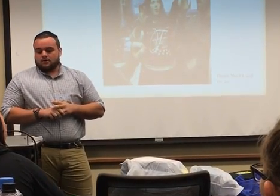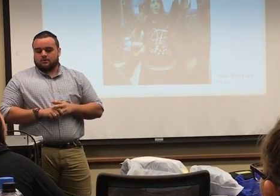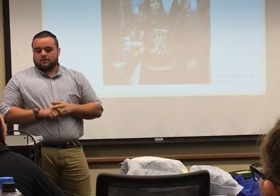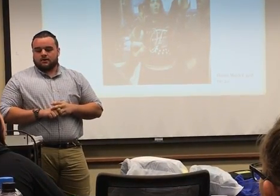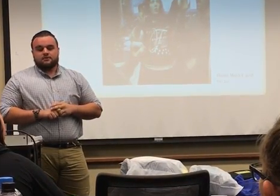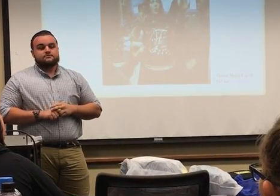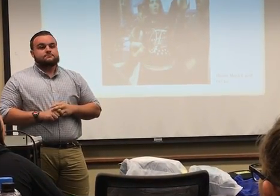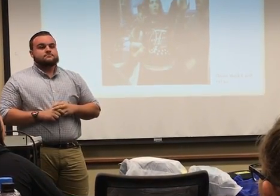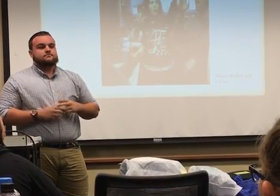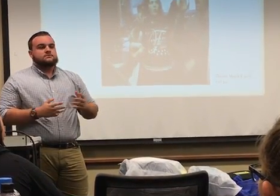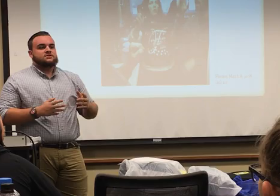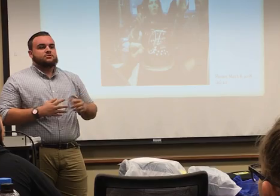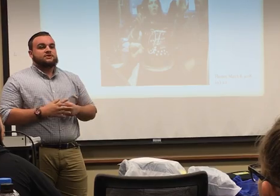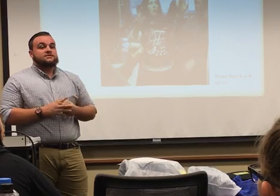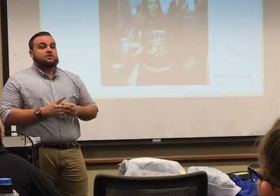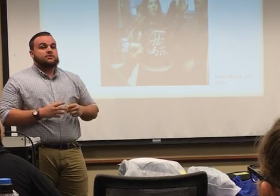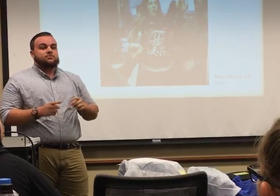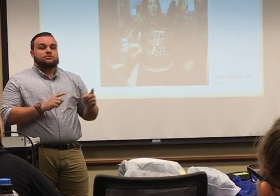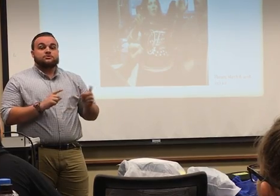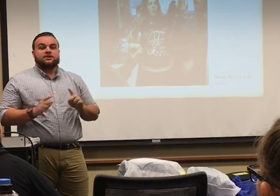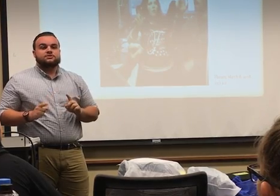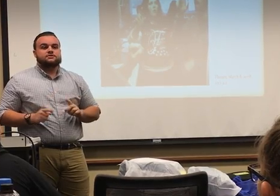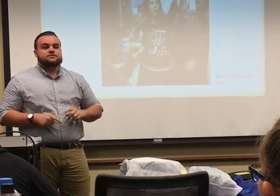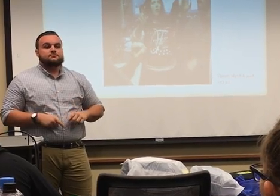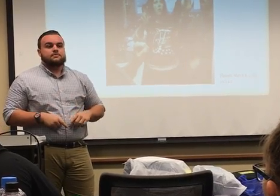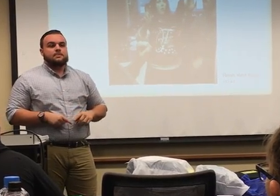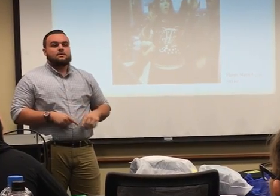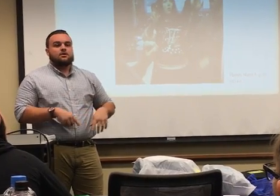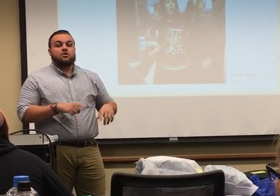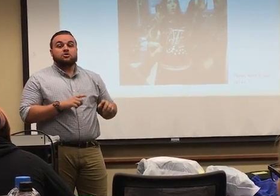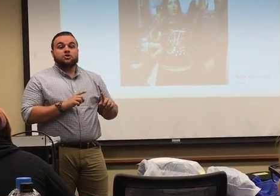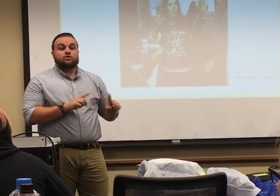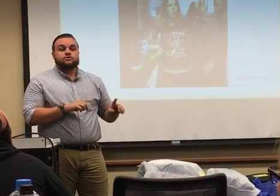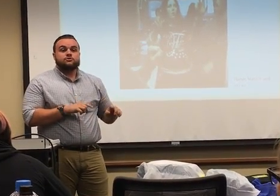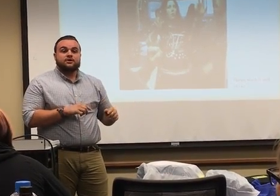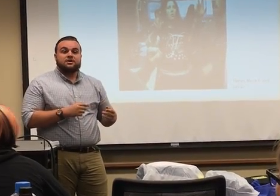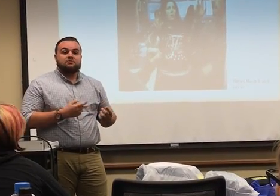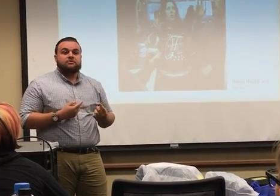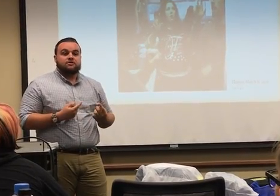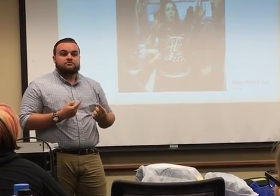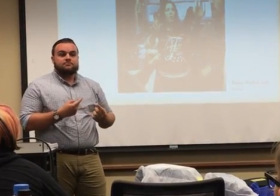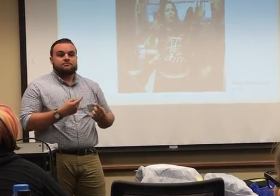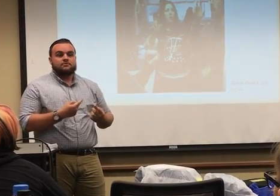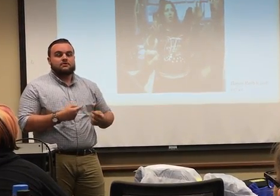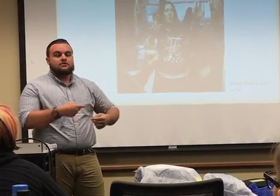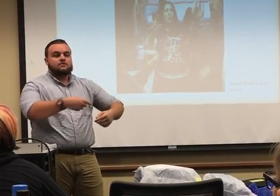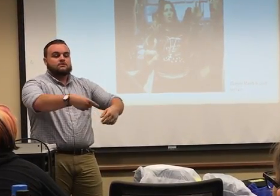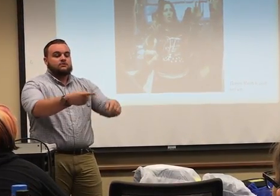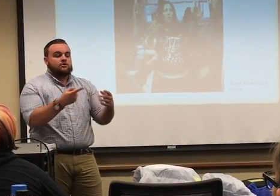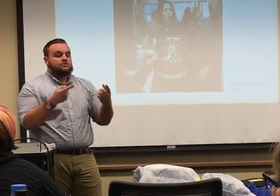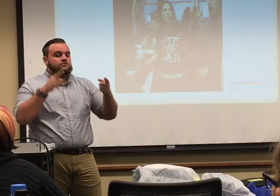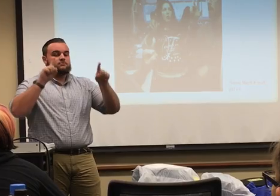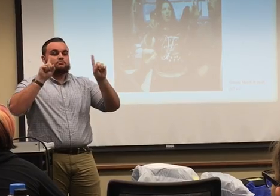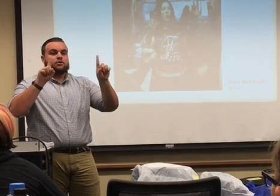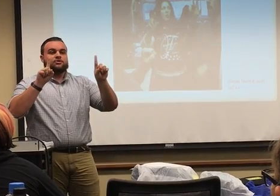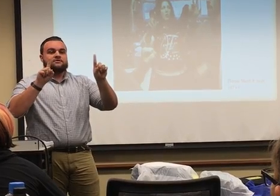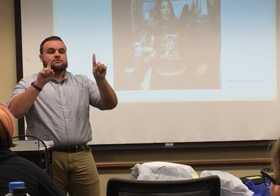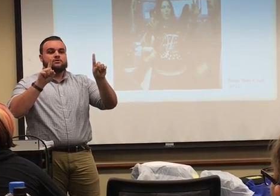And then, uh, simple things to help people with directions are go to and come from. So, go to, both hands or